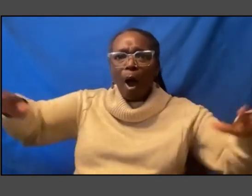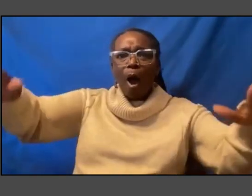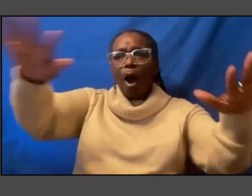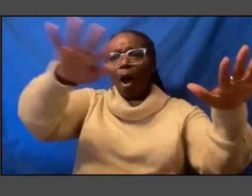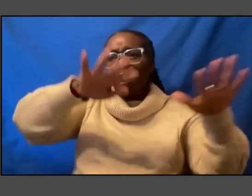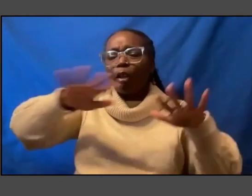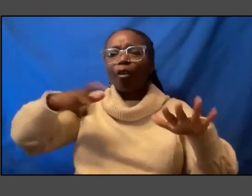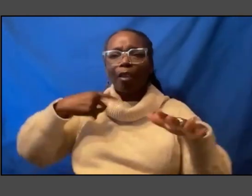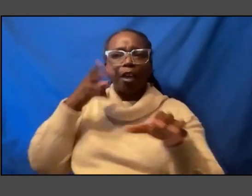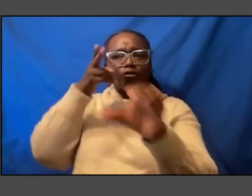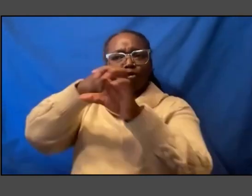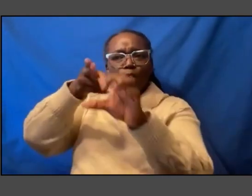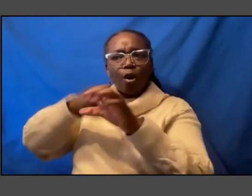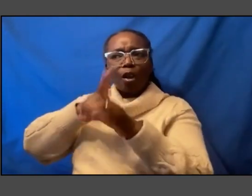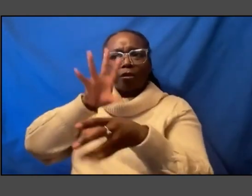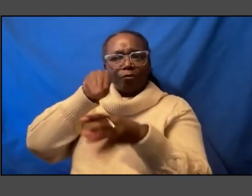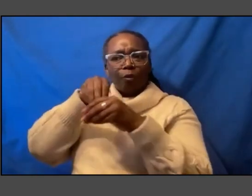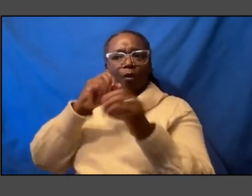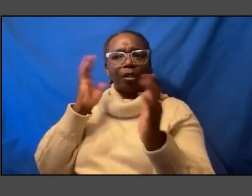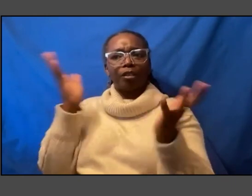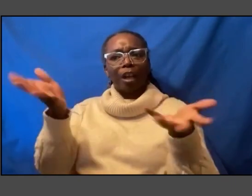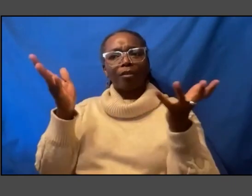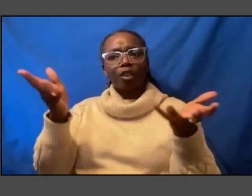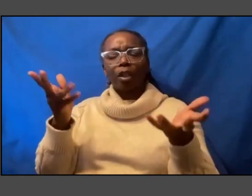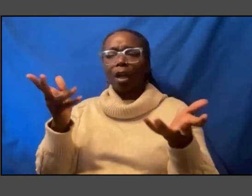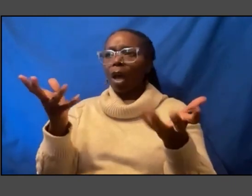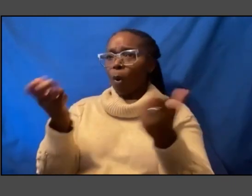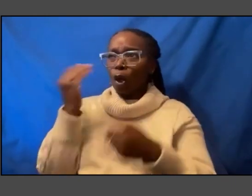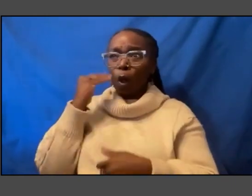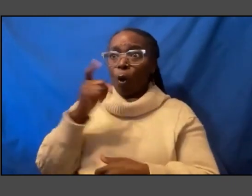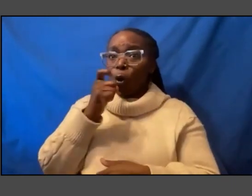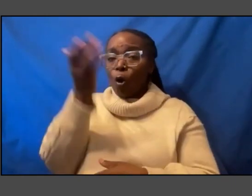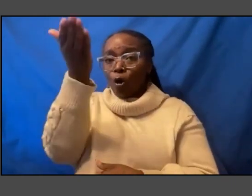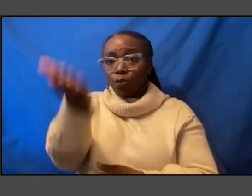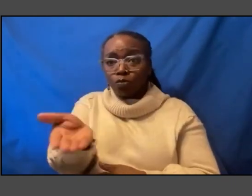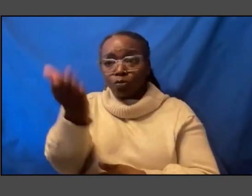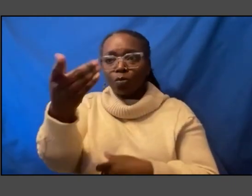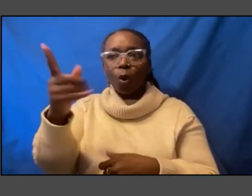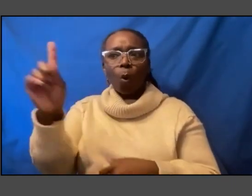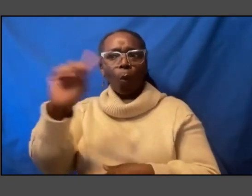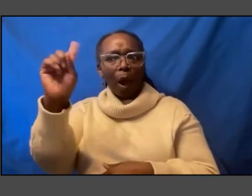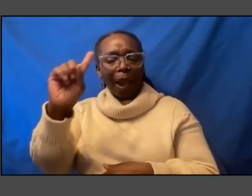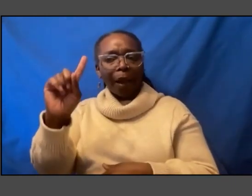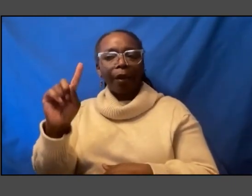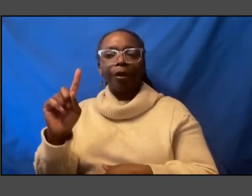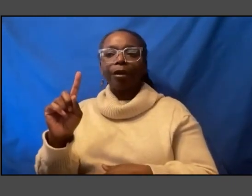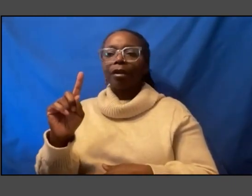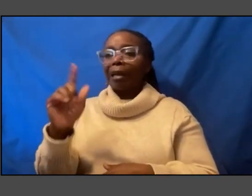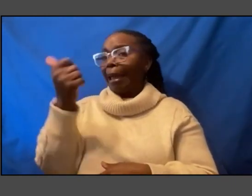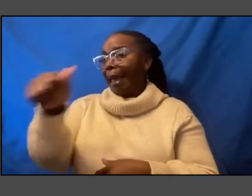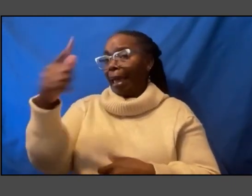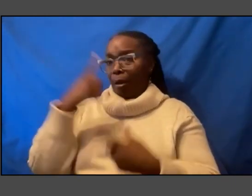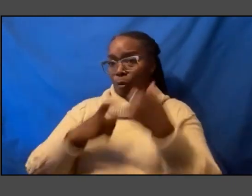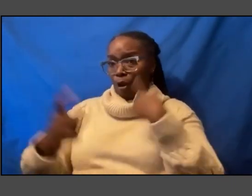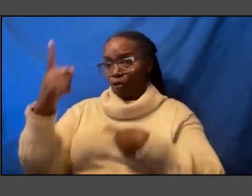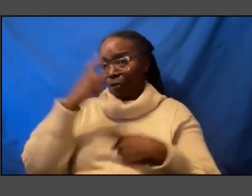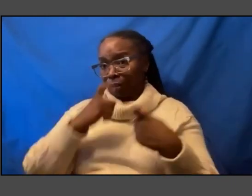conversation and we'd love to know who you are where you are and if you have any questions for us today we hope to see